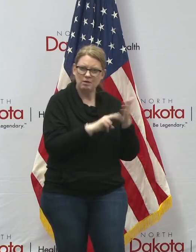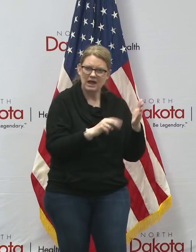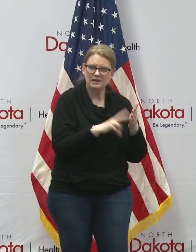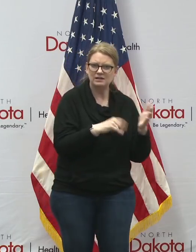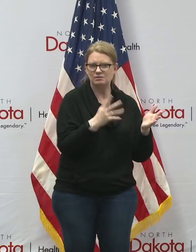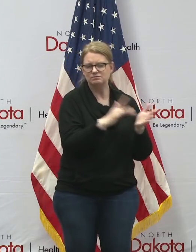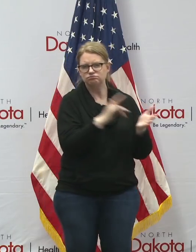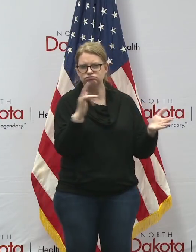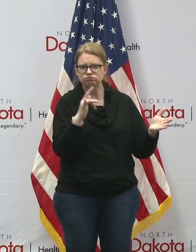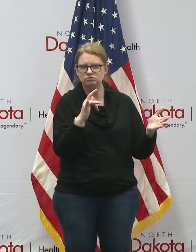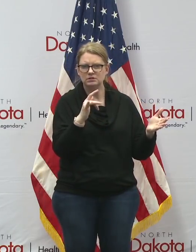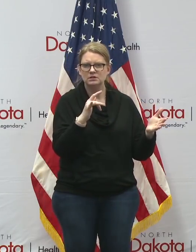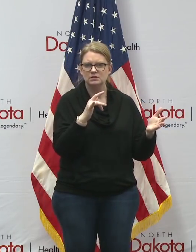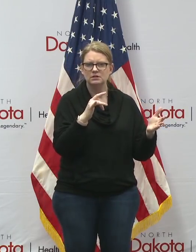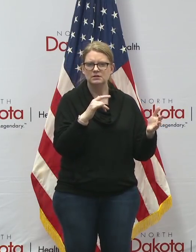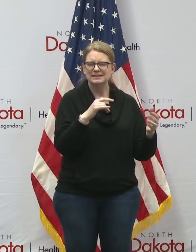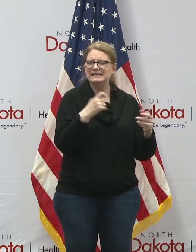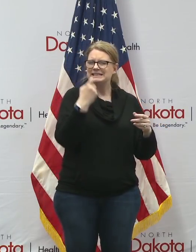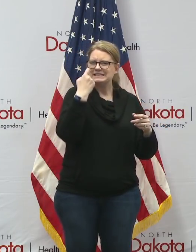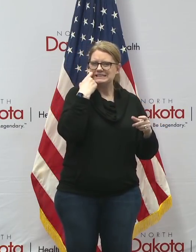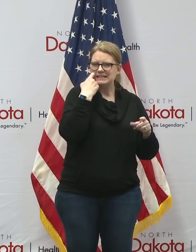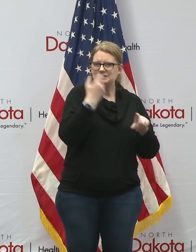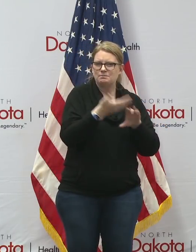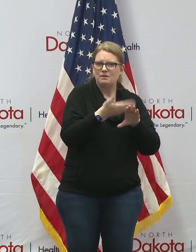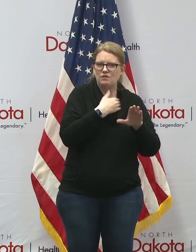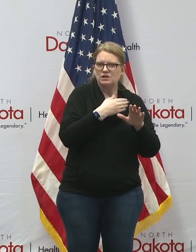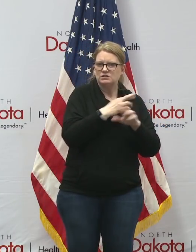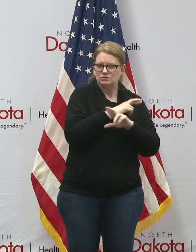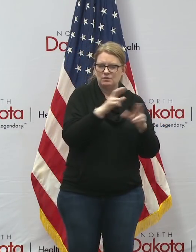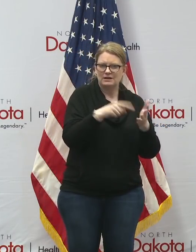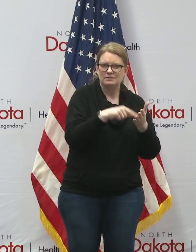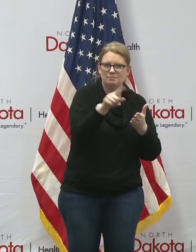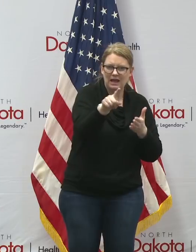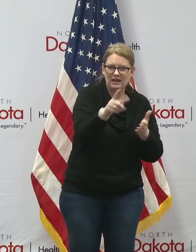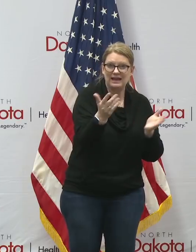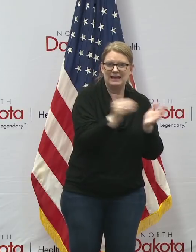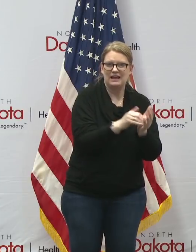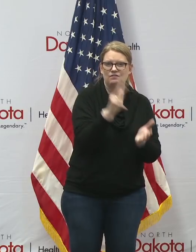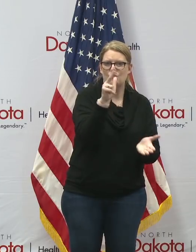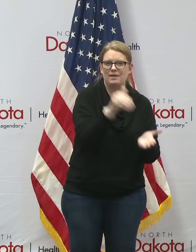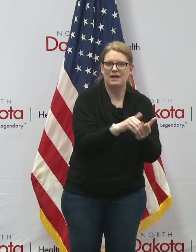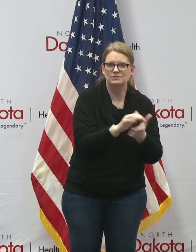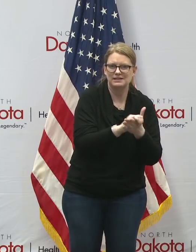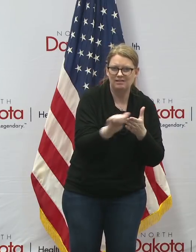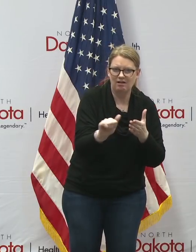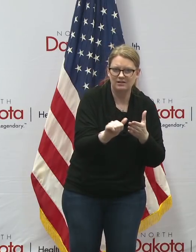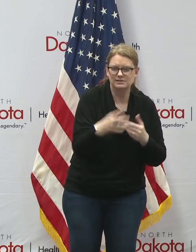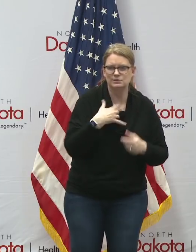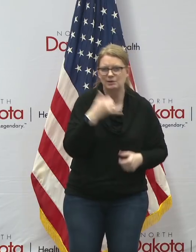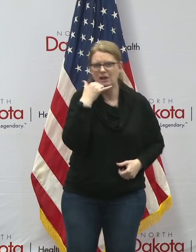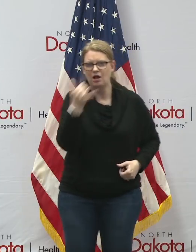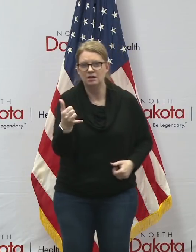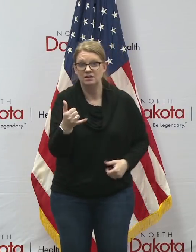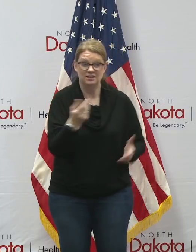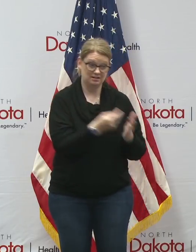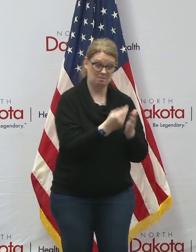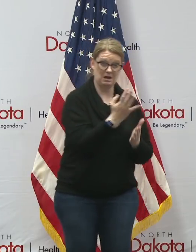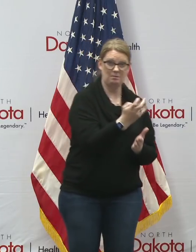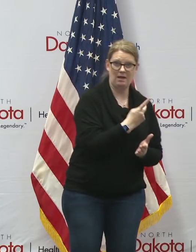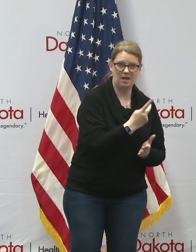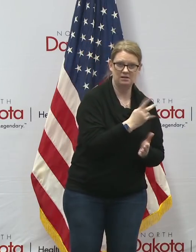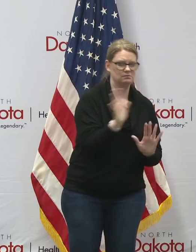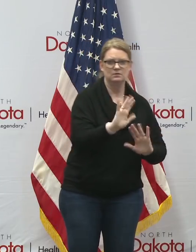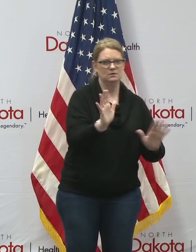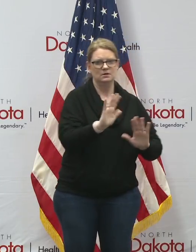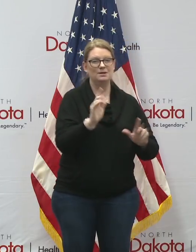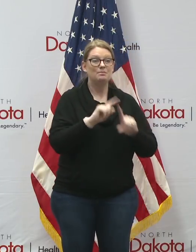called just before she was ready to make the next installment of three thousand dollars so we can't get the money back but by getting